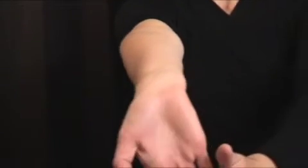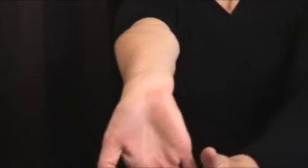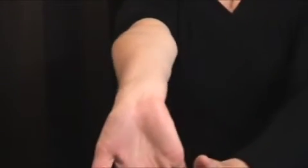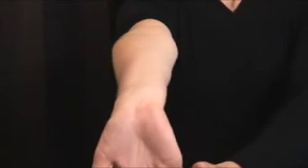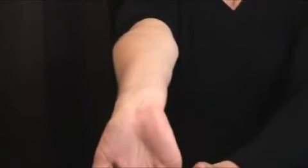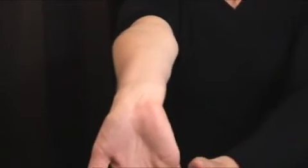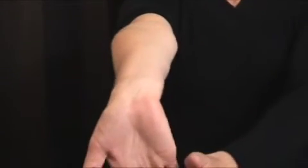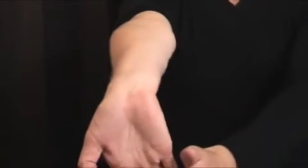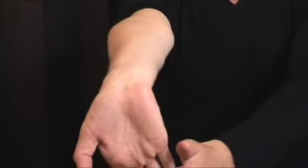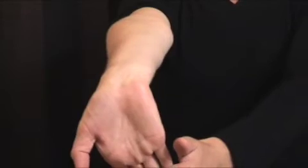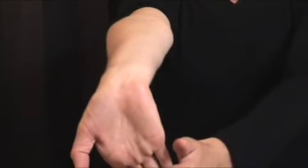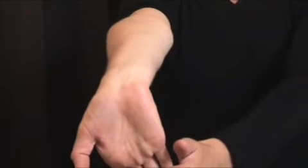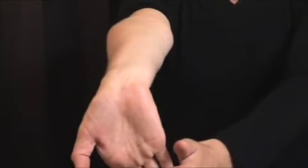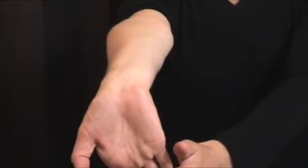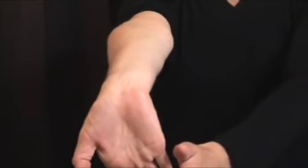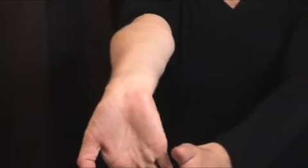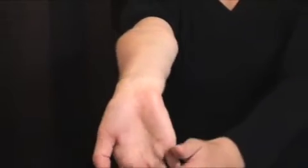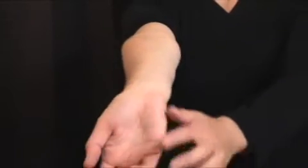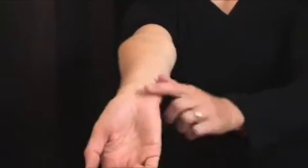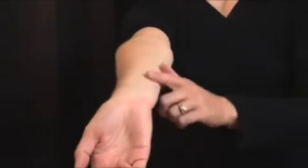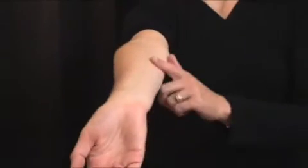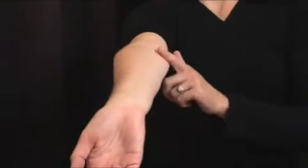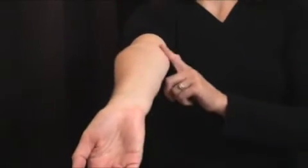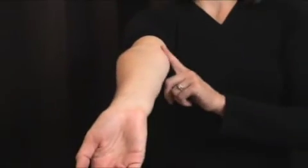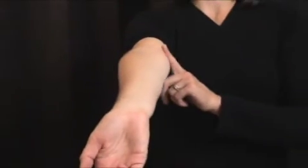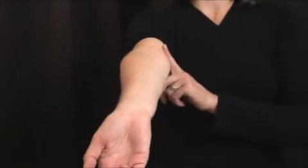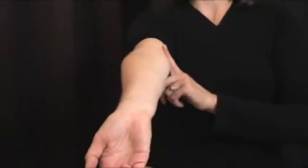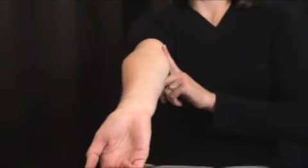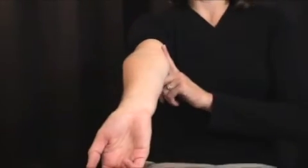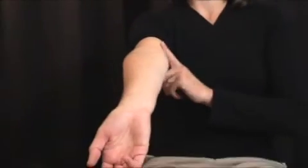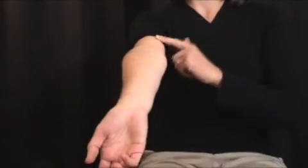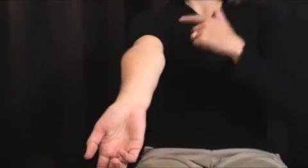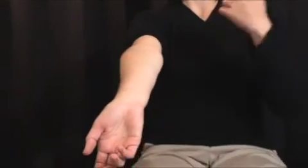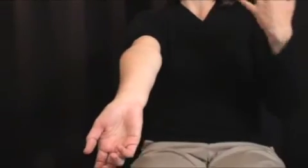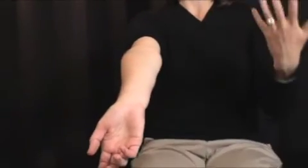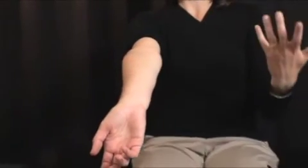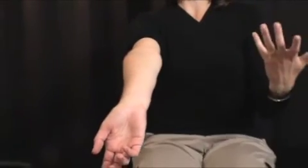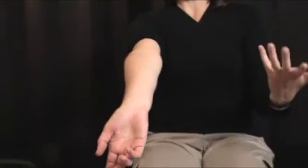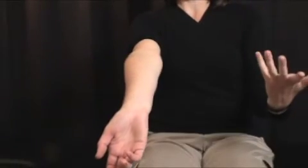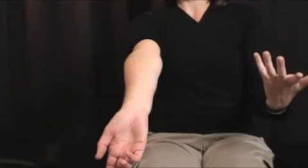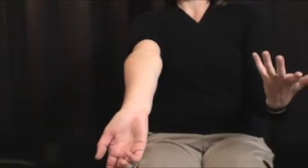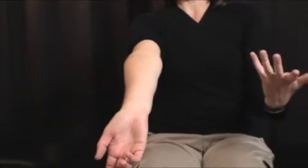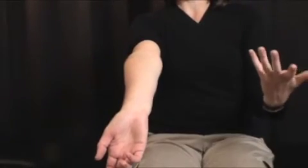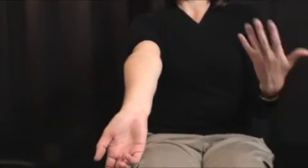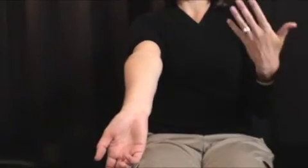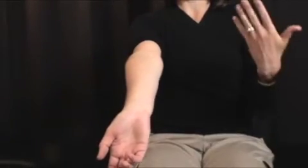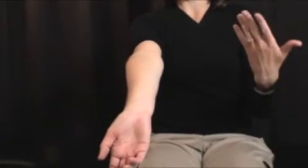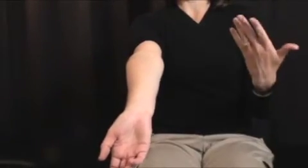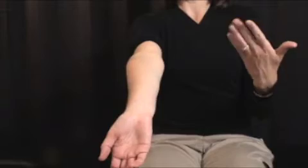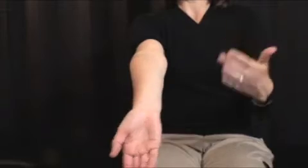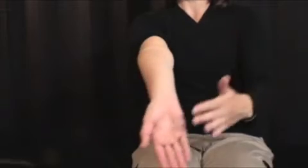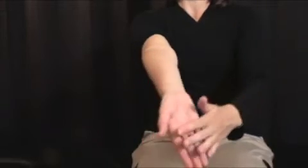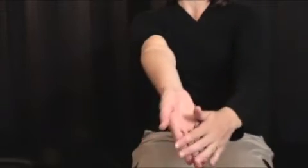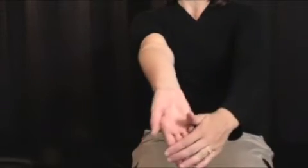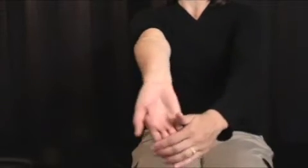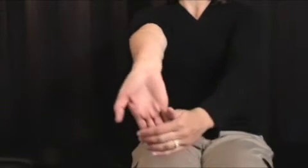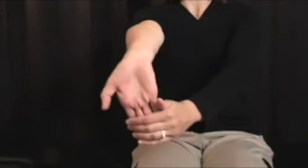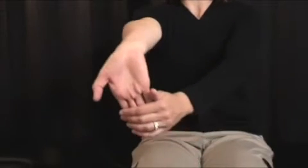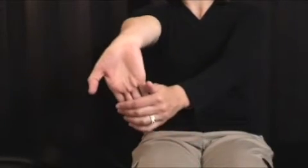tendons and right across here. Go to the point of resistance where a stretch is felt but not into